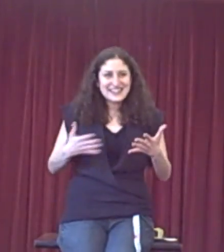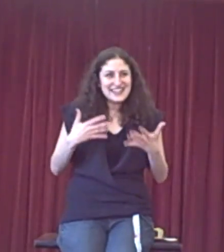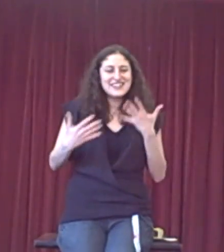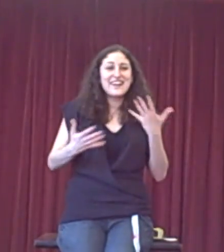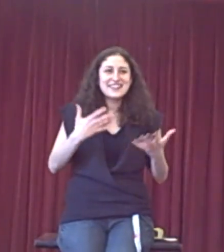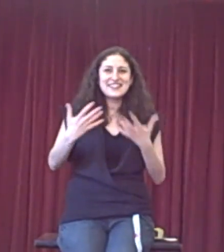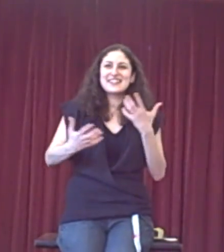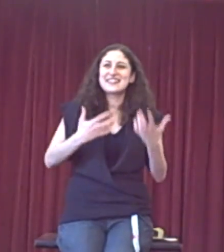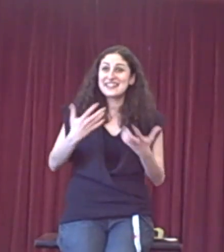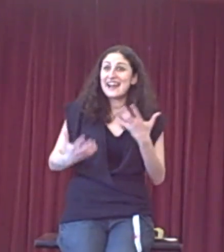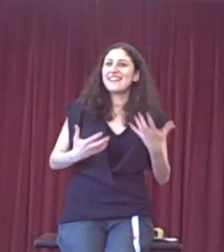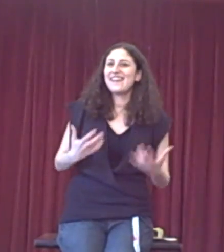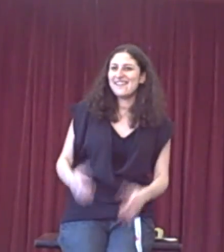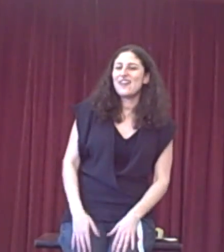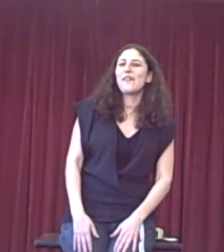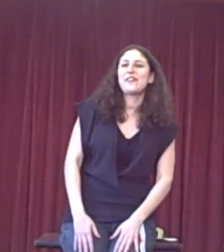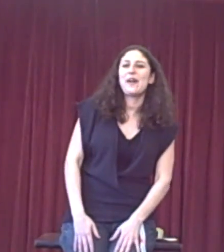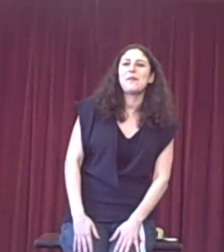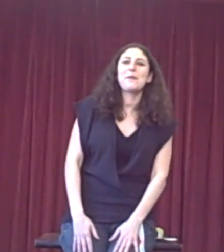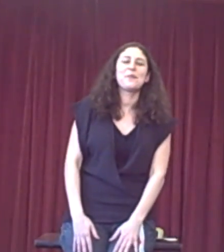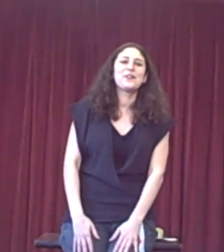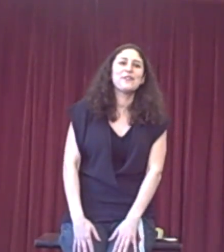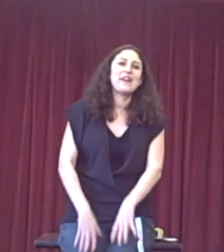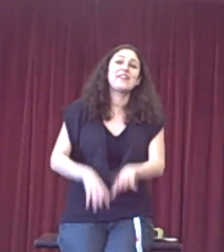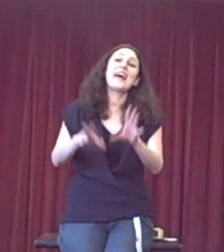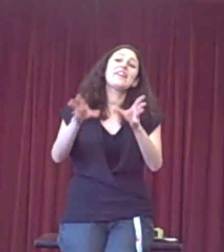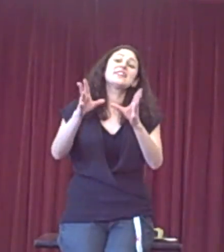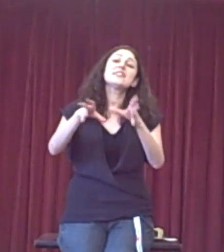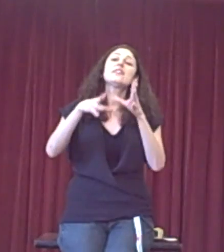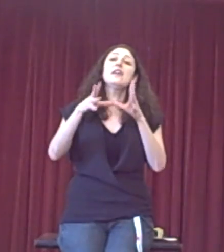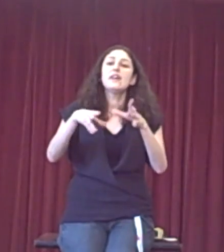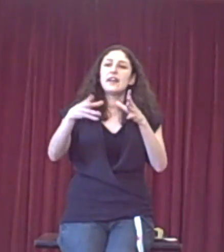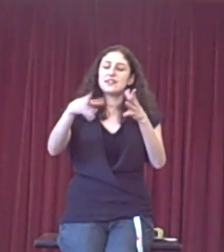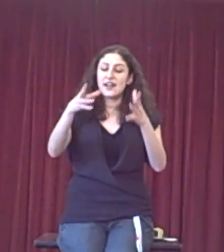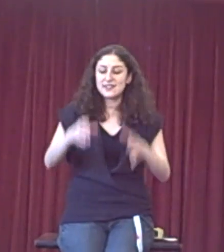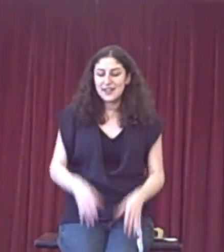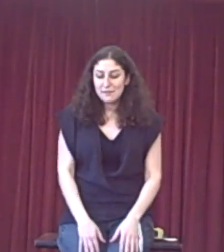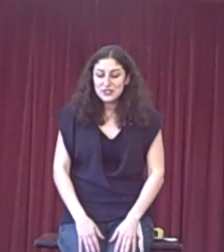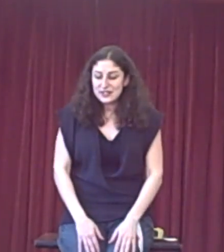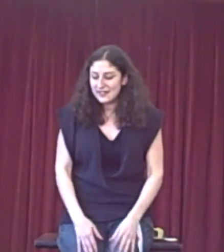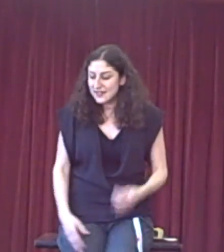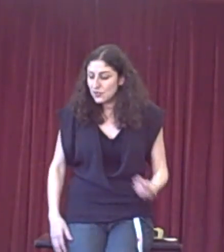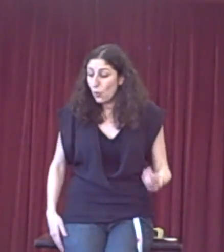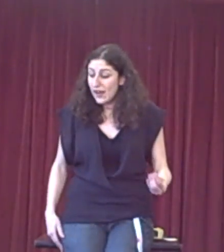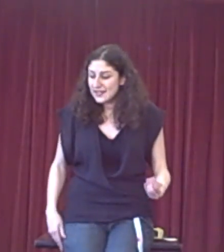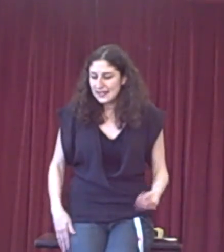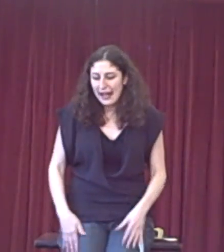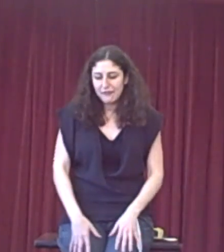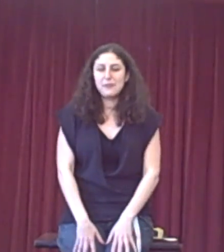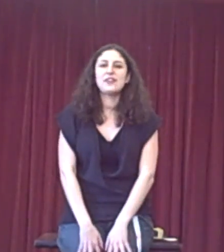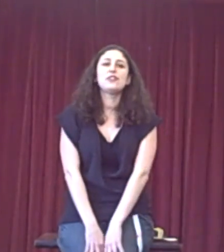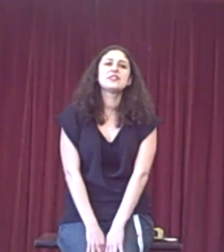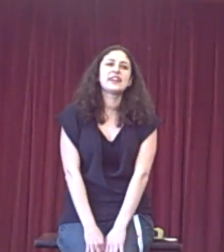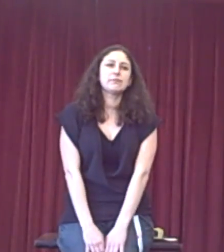It's trying to just slack the odds a bit more in your paper. And that doesn't, as Luke said, that doesn't always have to be using